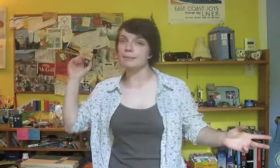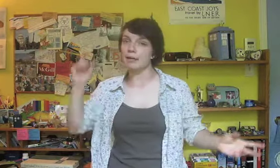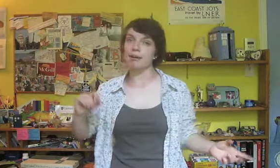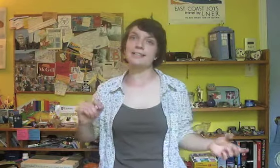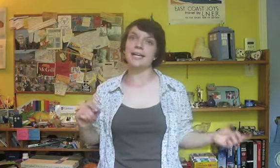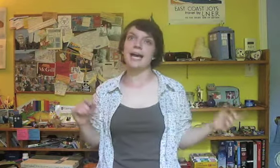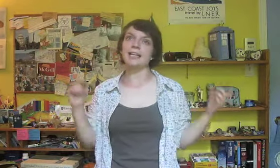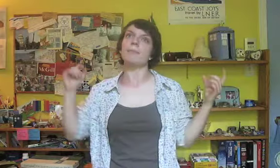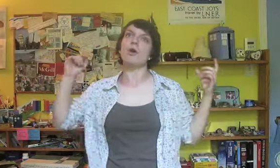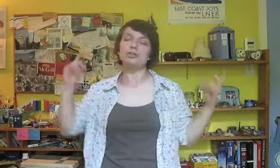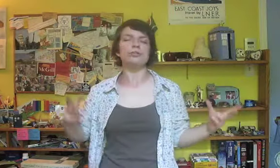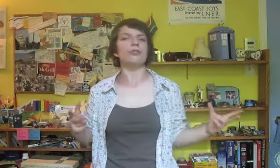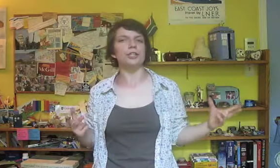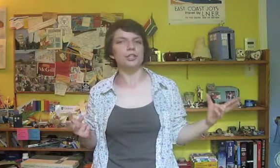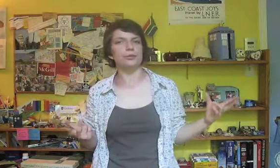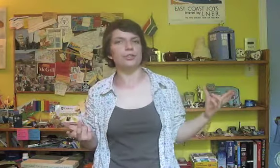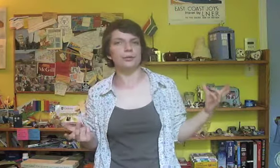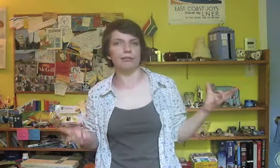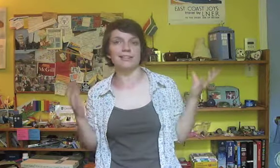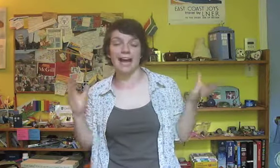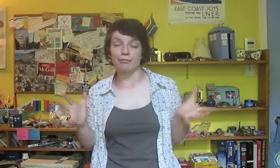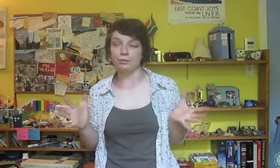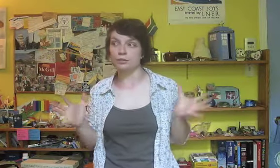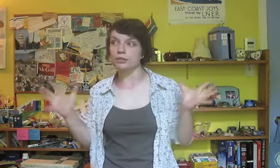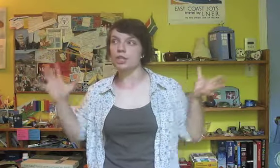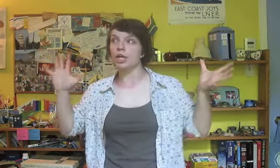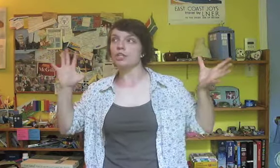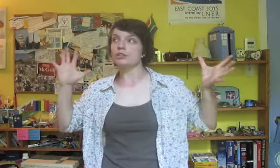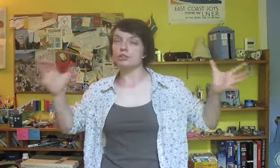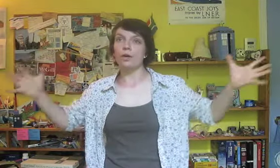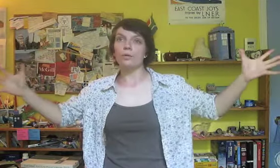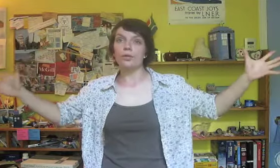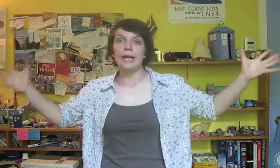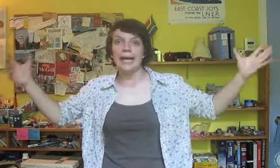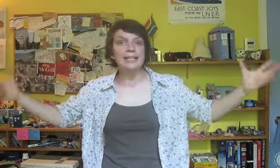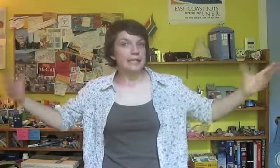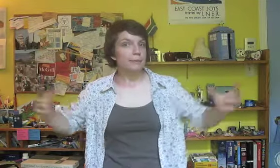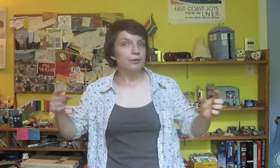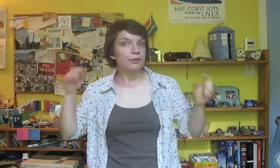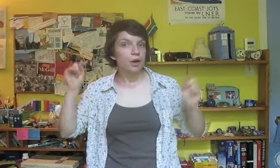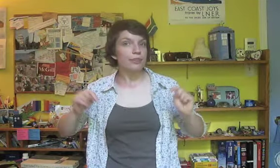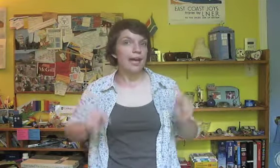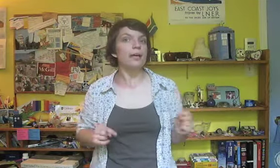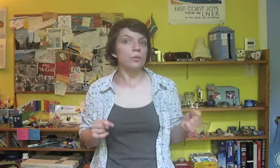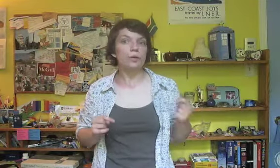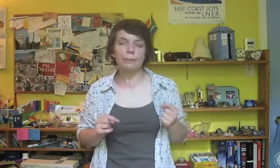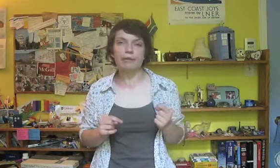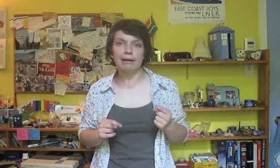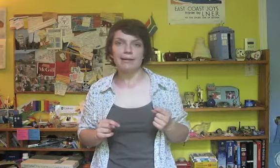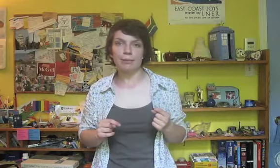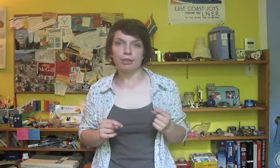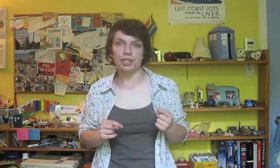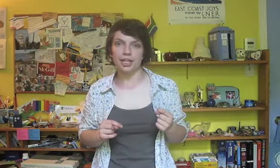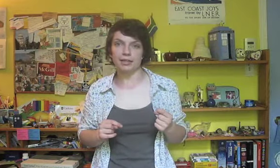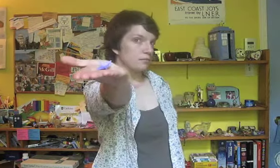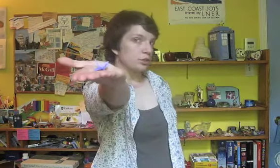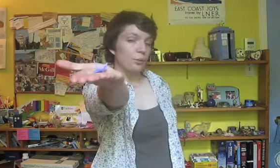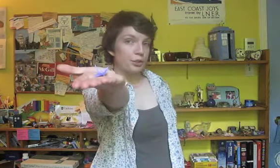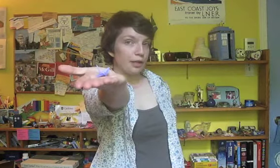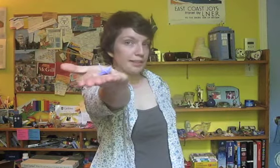a better idea and I'm also not really sure what to do with the cranes afterwards. So any input on that would be greatly appreciated. So would you like to